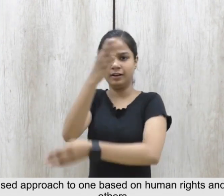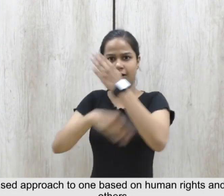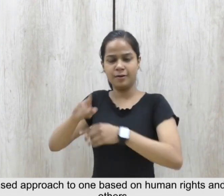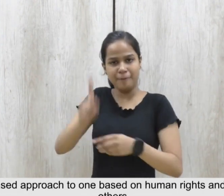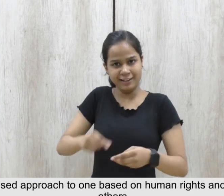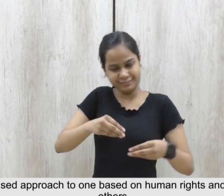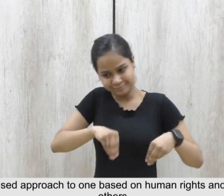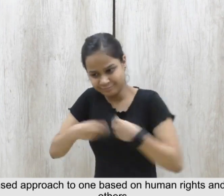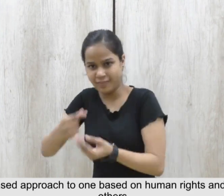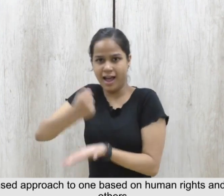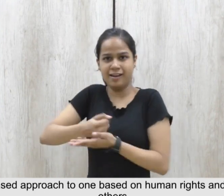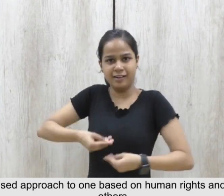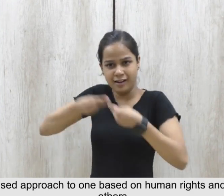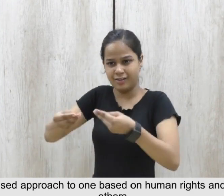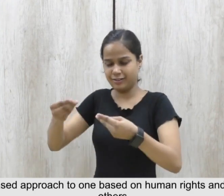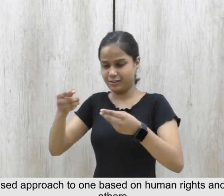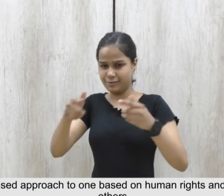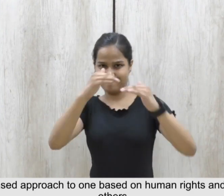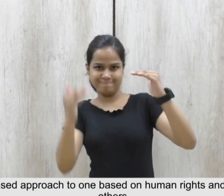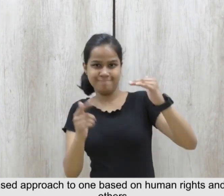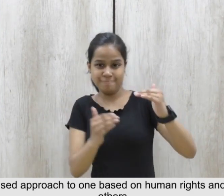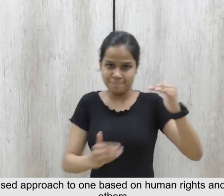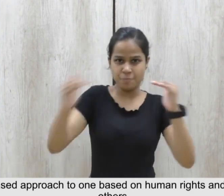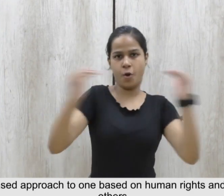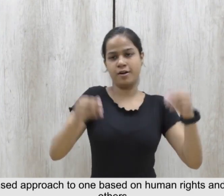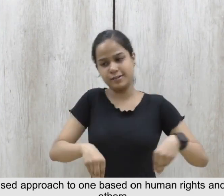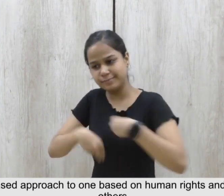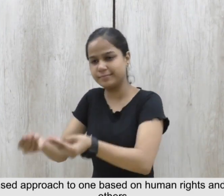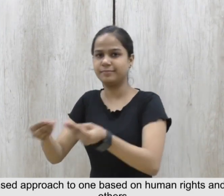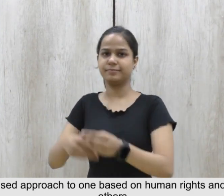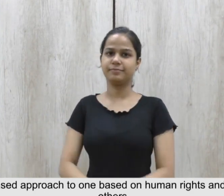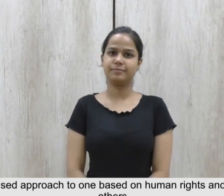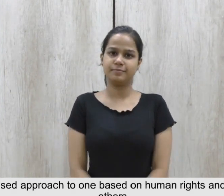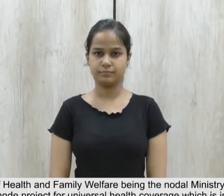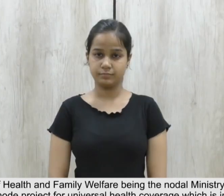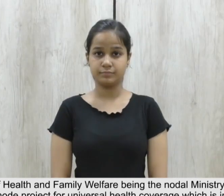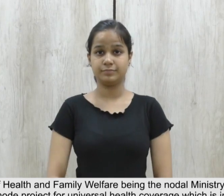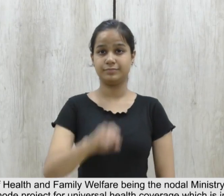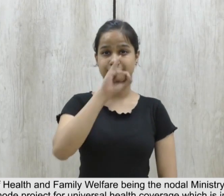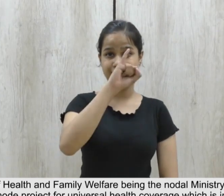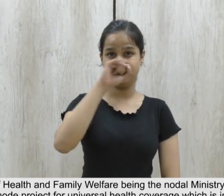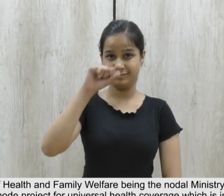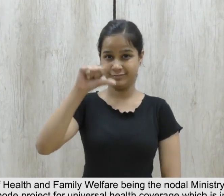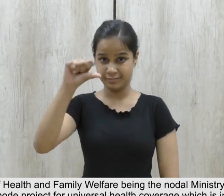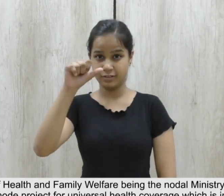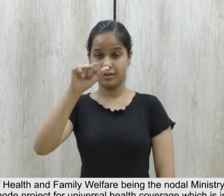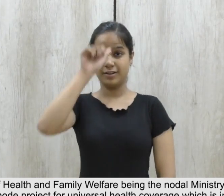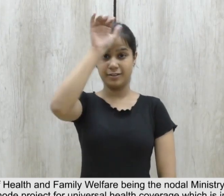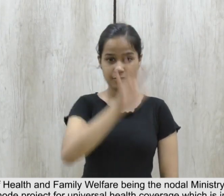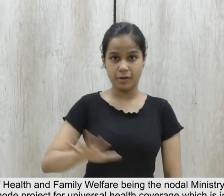charity-based approach to one based on human rights and equal dignity with others. 6